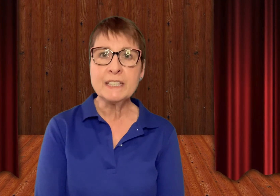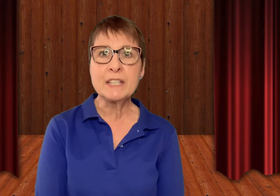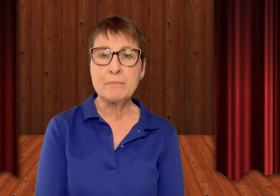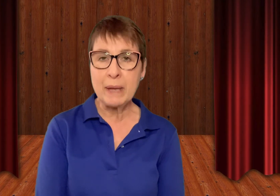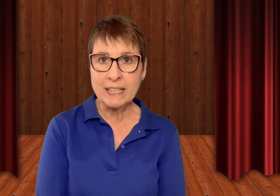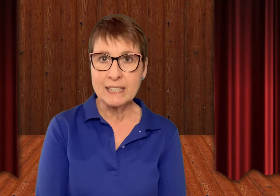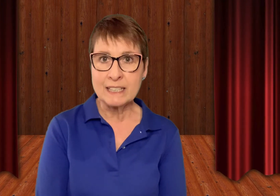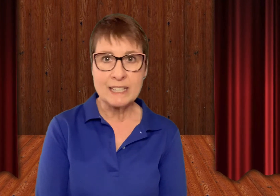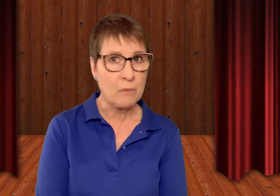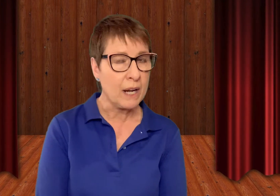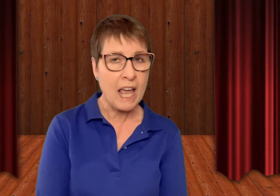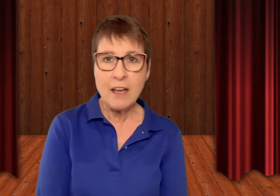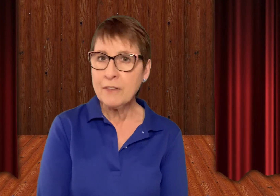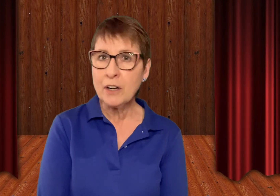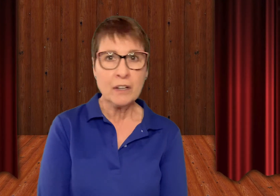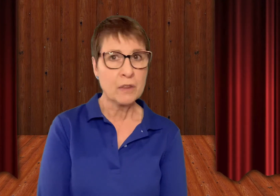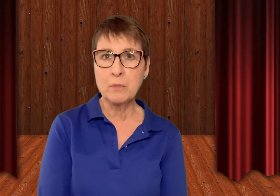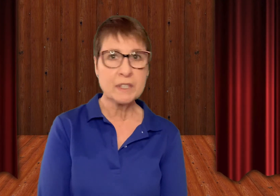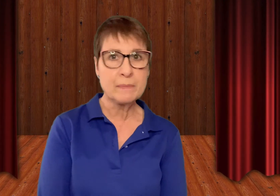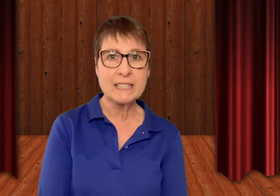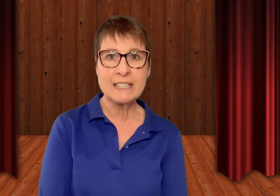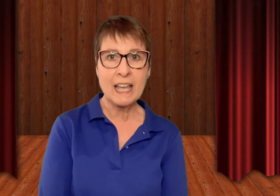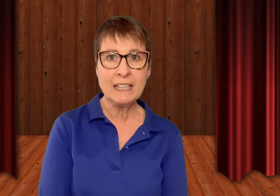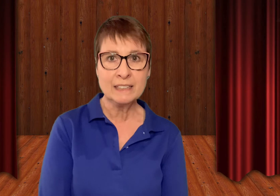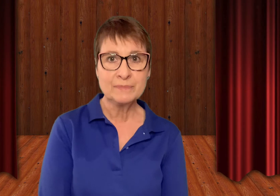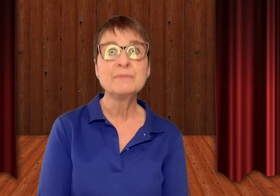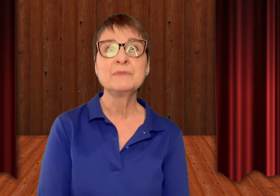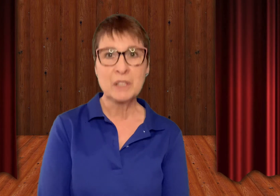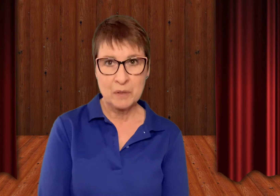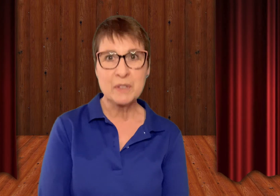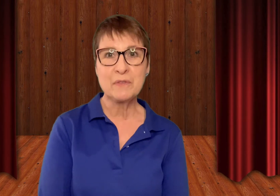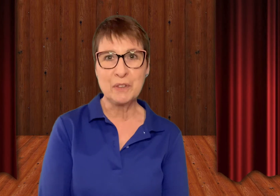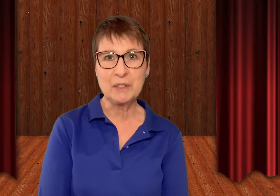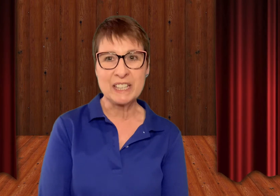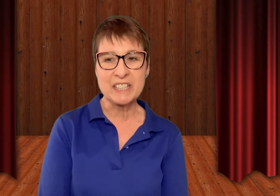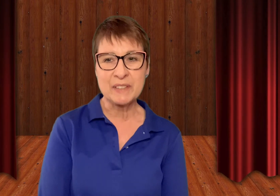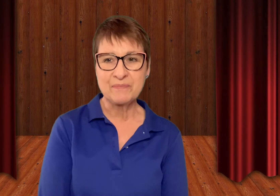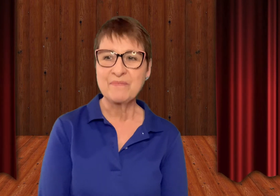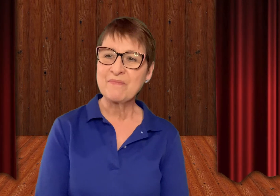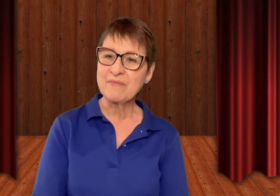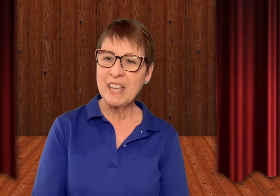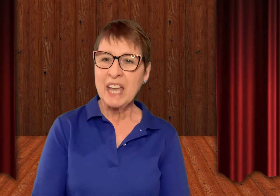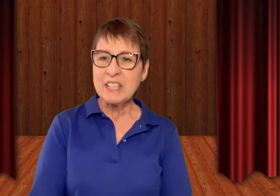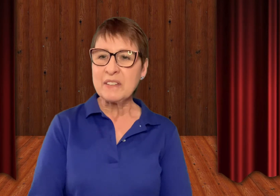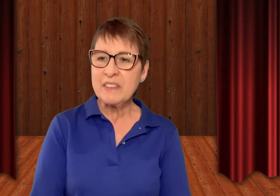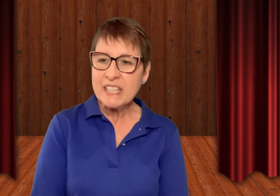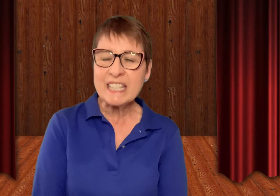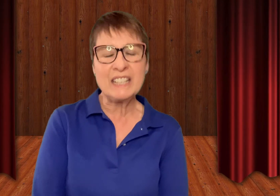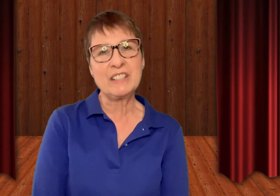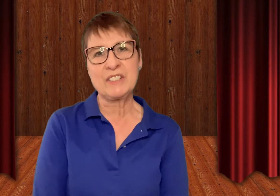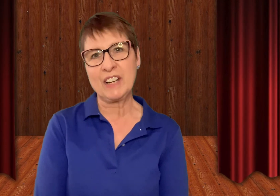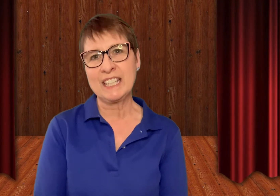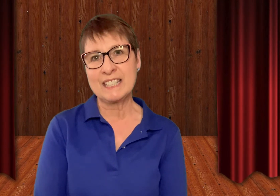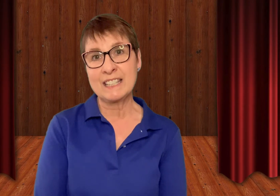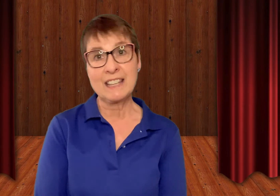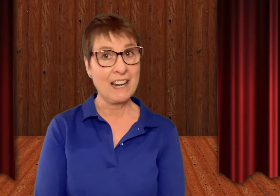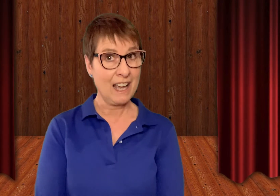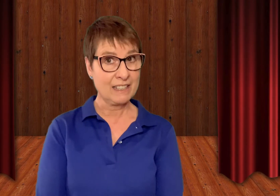the bandits that whatever the woodsman said was foolish. So this illustrates that acting